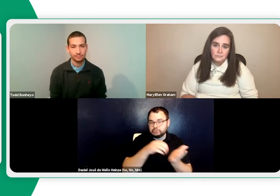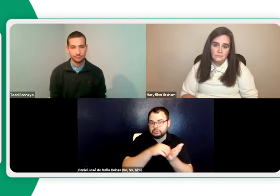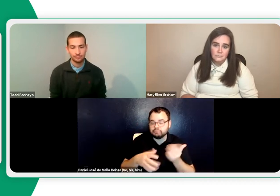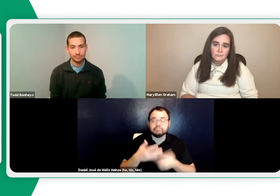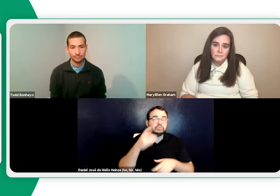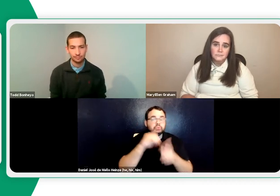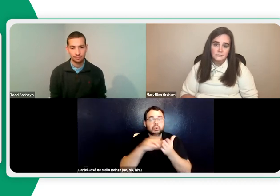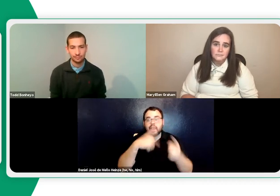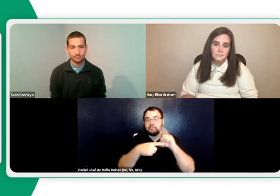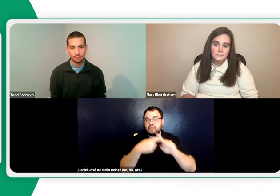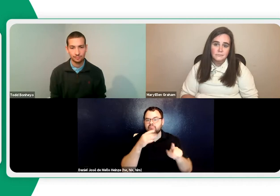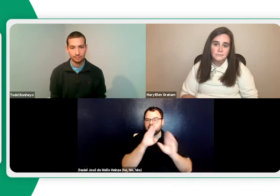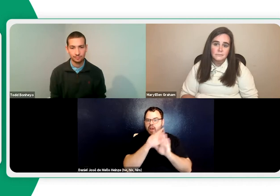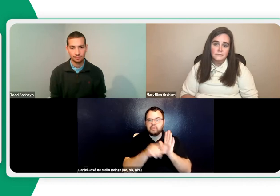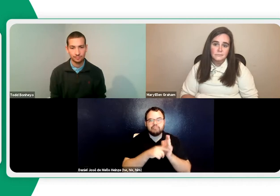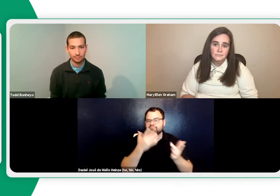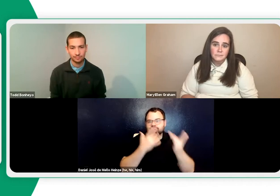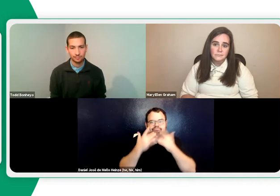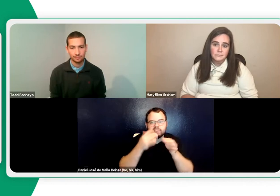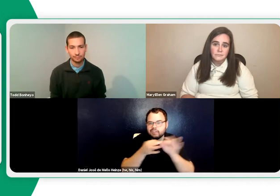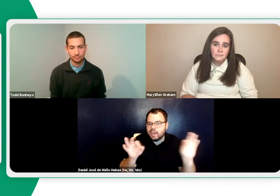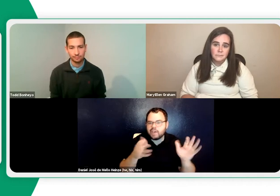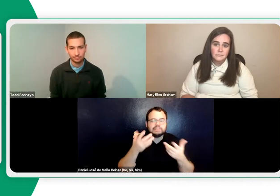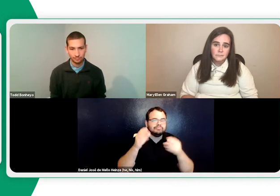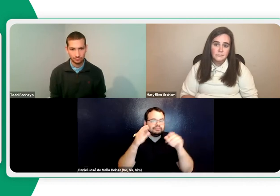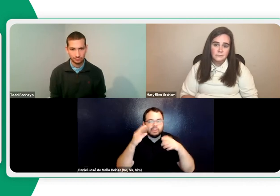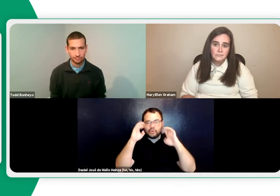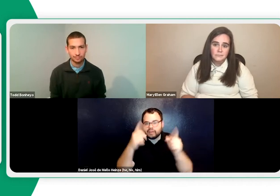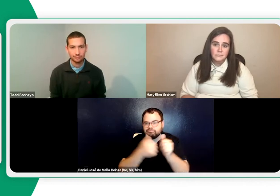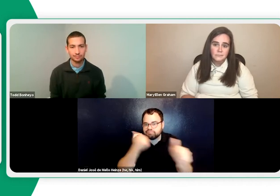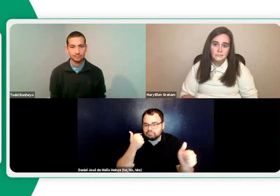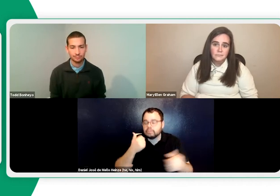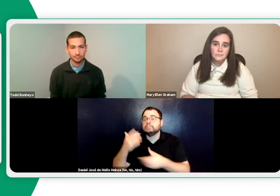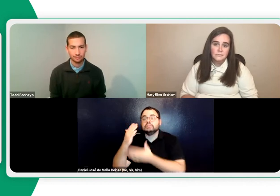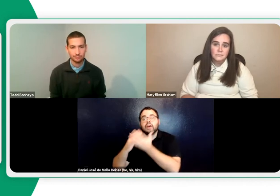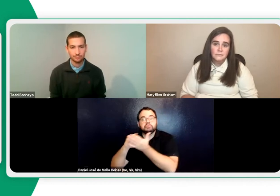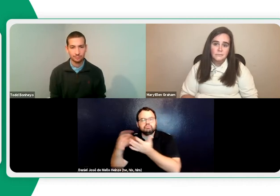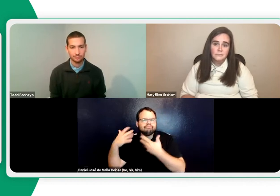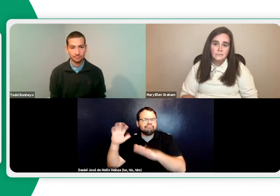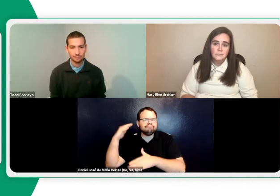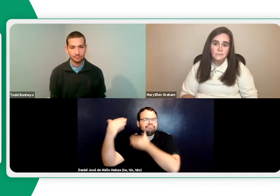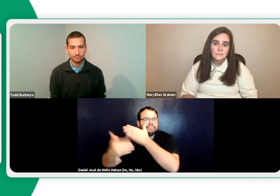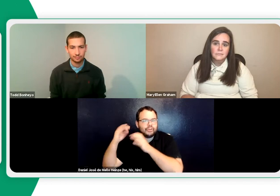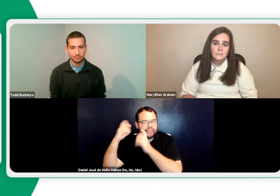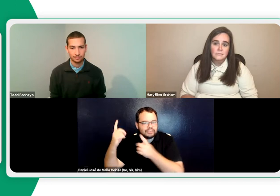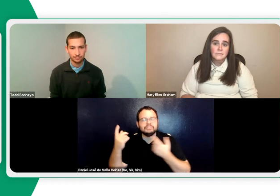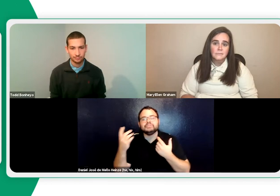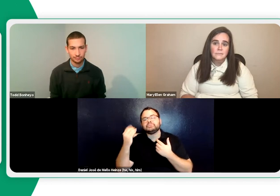students, what their experiences are like. Some are language deprived. Some are behind educationally.